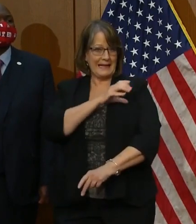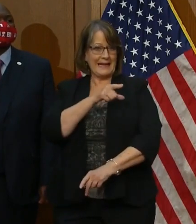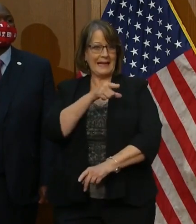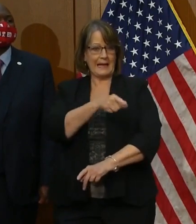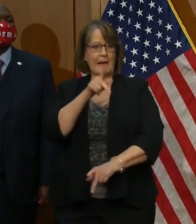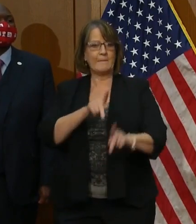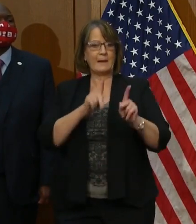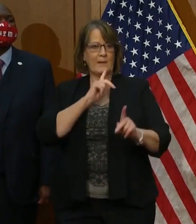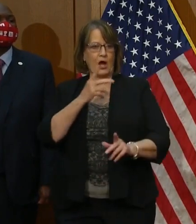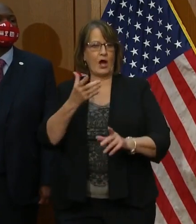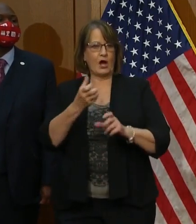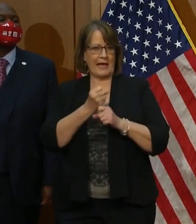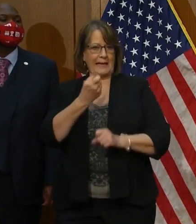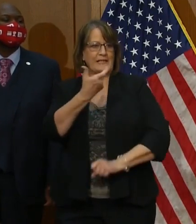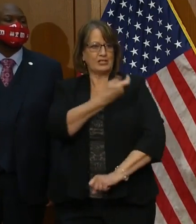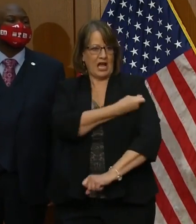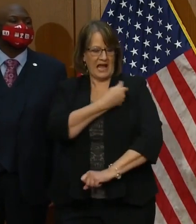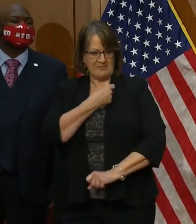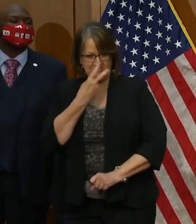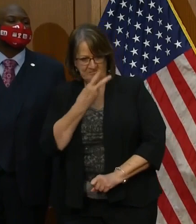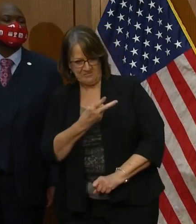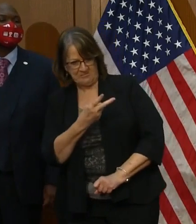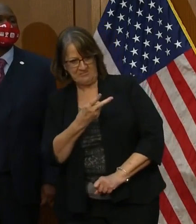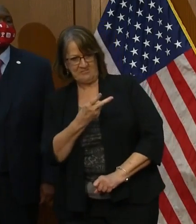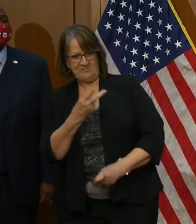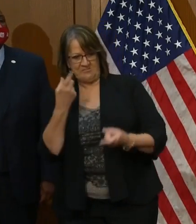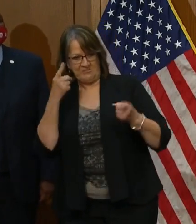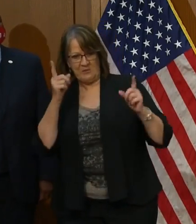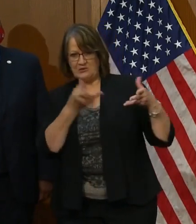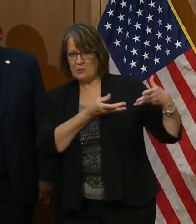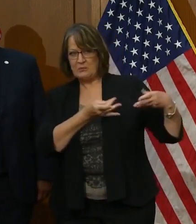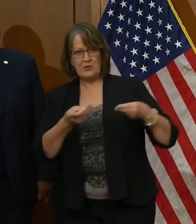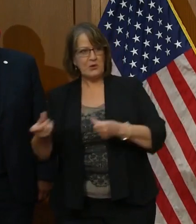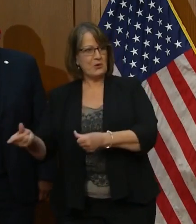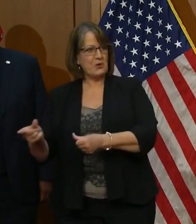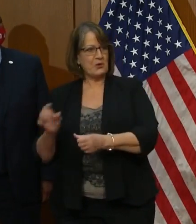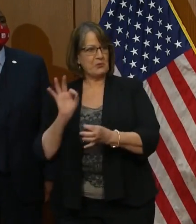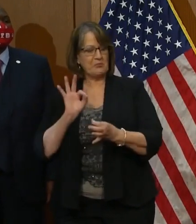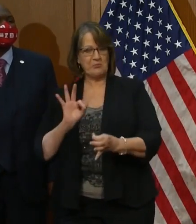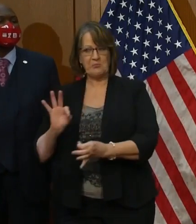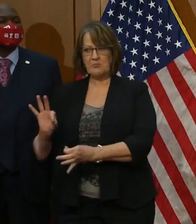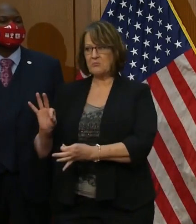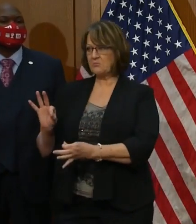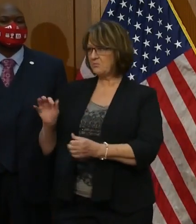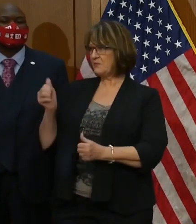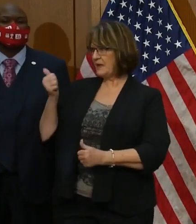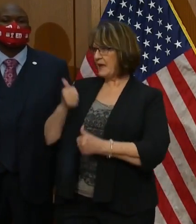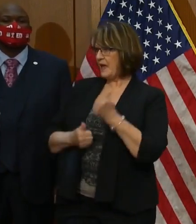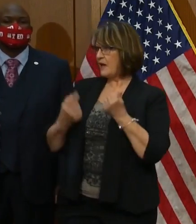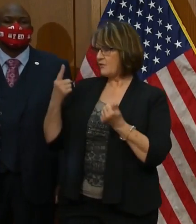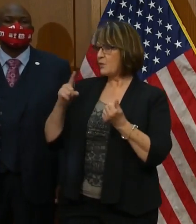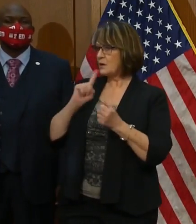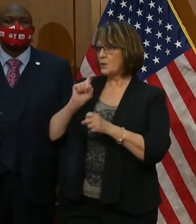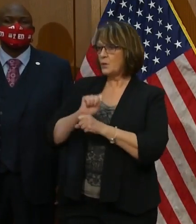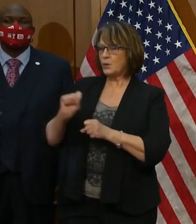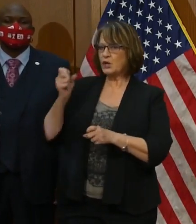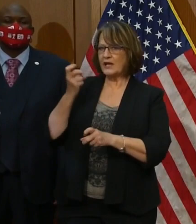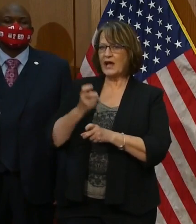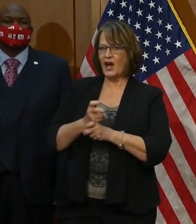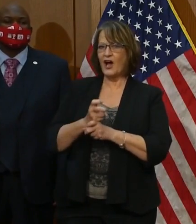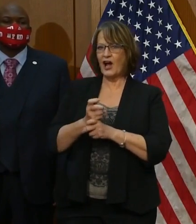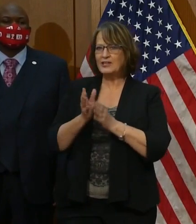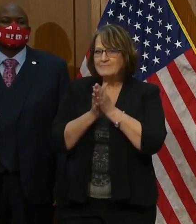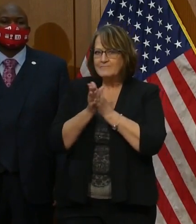vaccines, and I've seen things work very smoothly. Everyone is working hard and eager